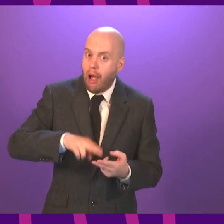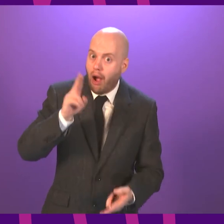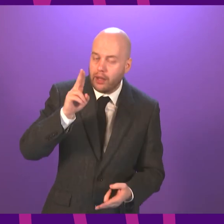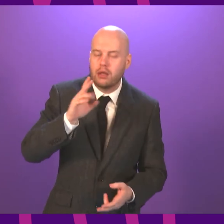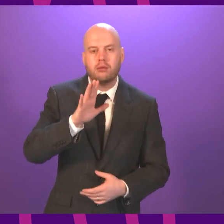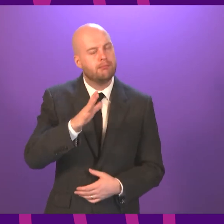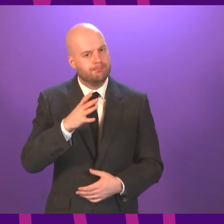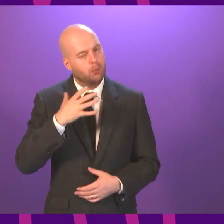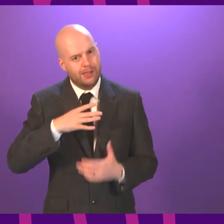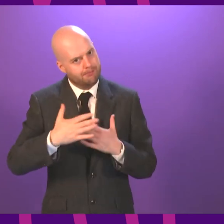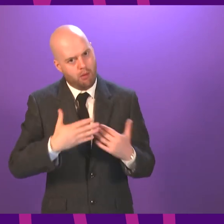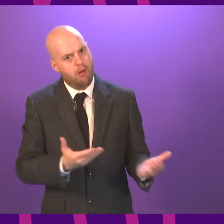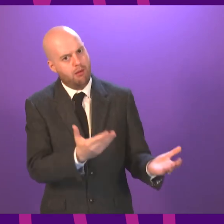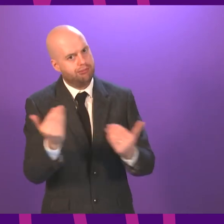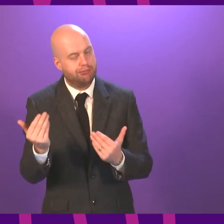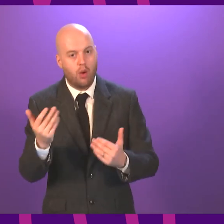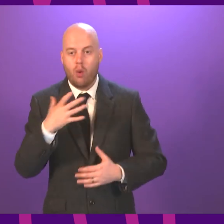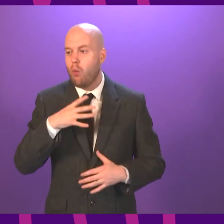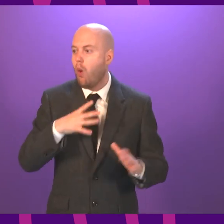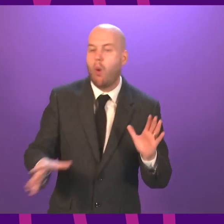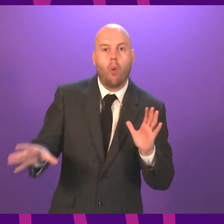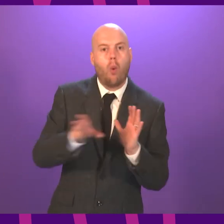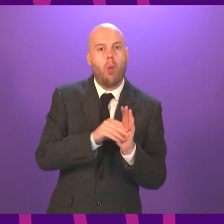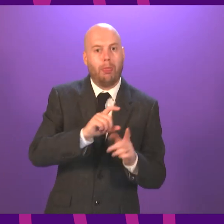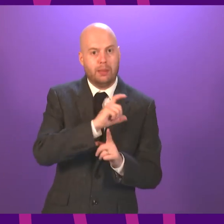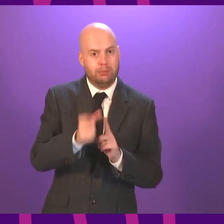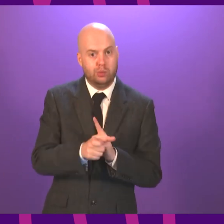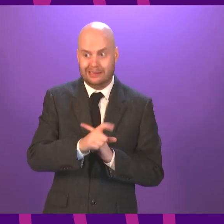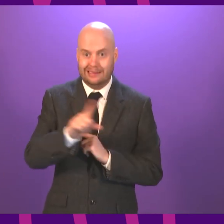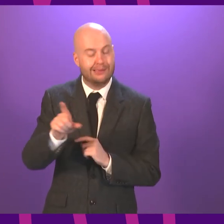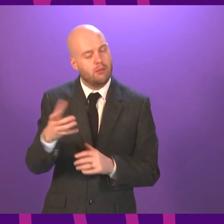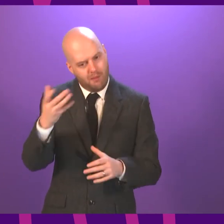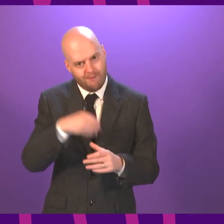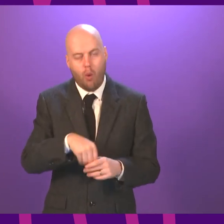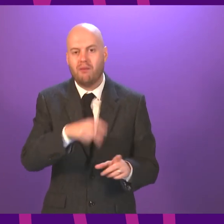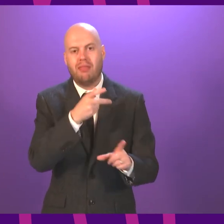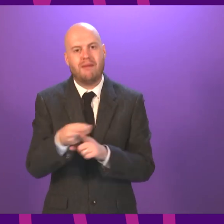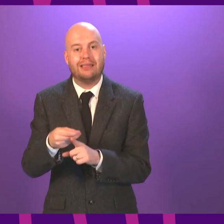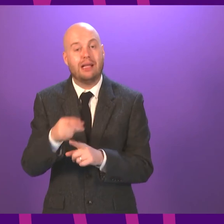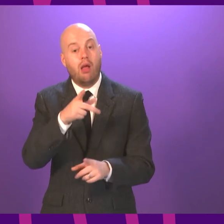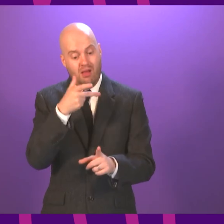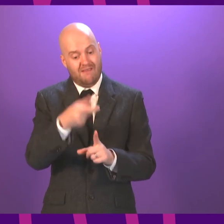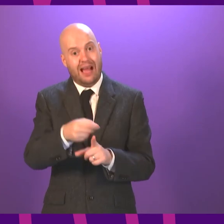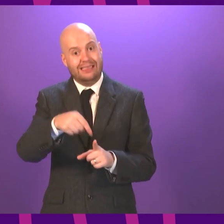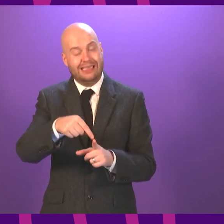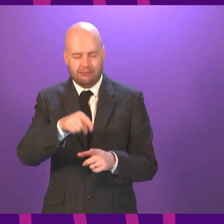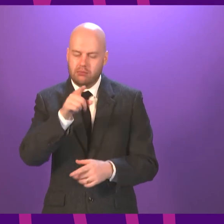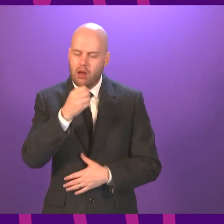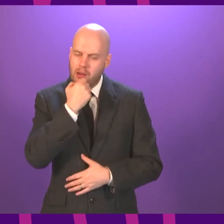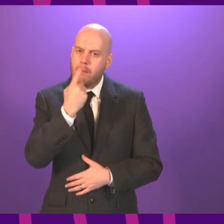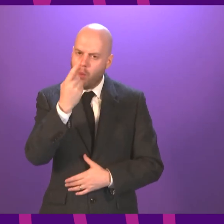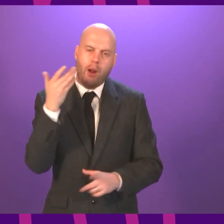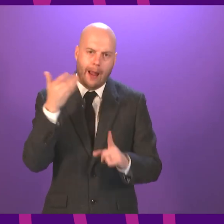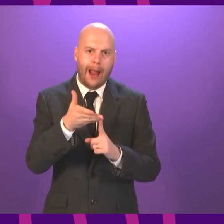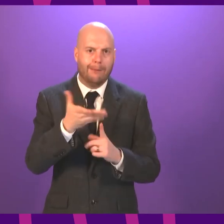reflected in all of our different communities, because the vaccine really is the most important thing we can do now to guard